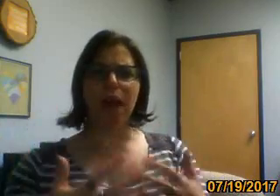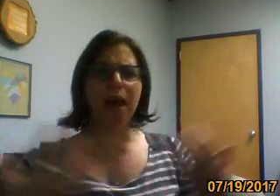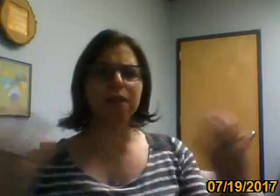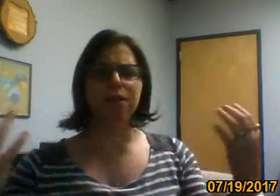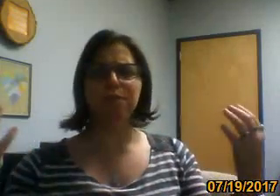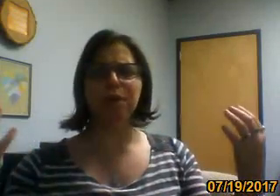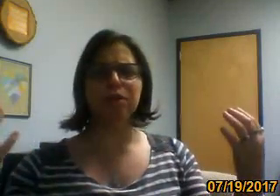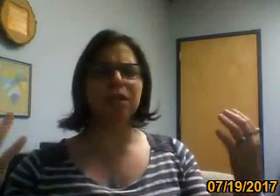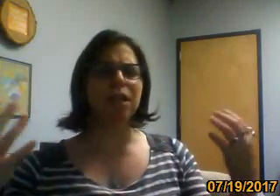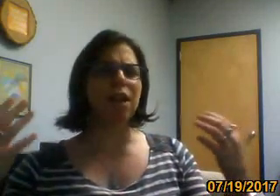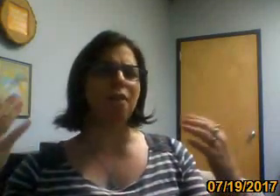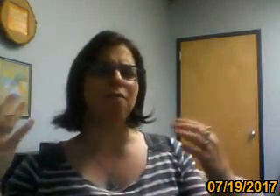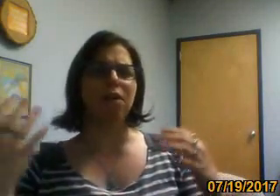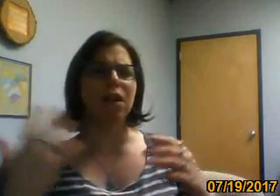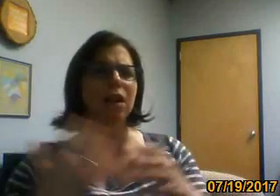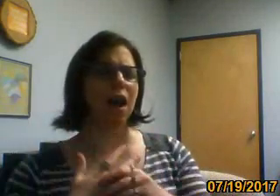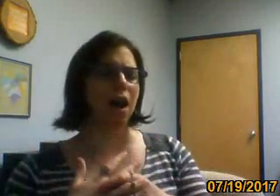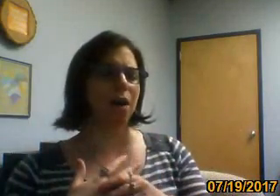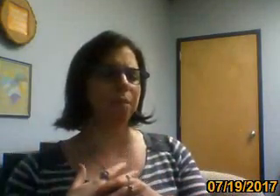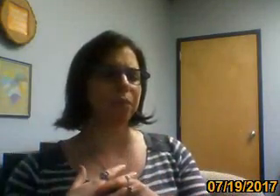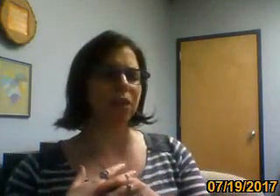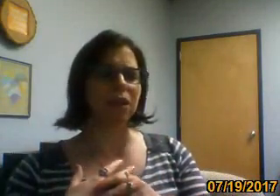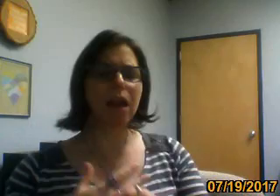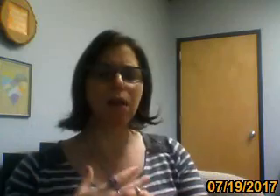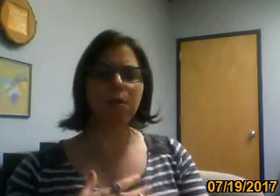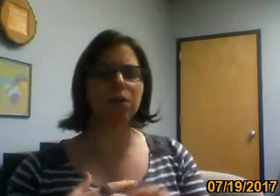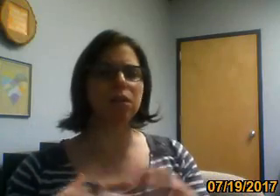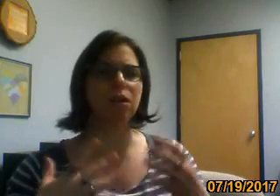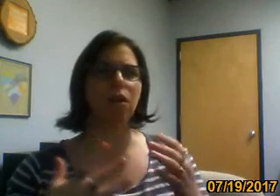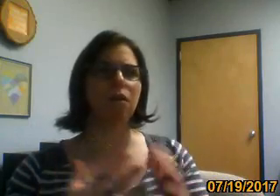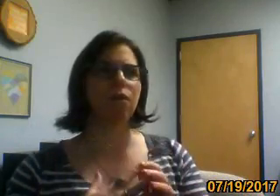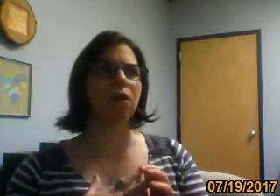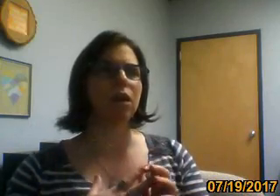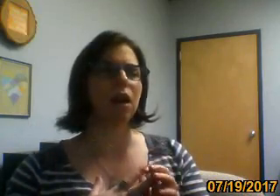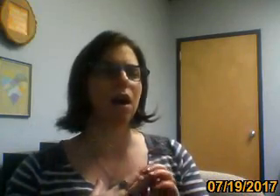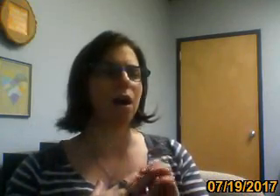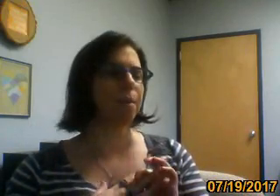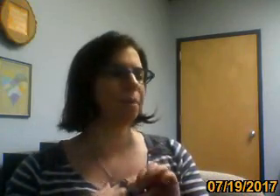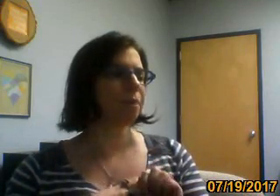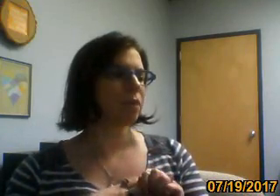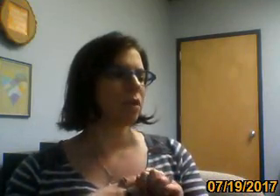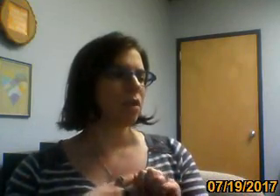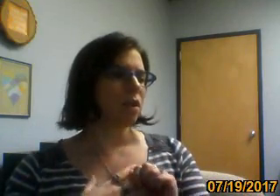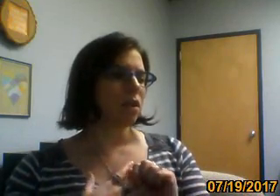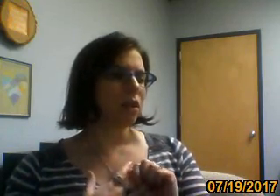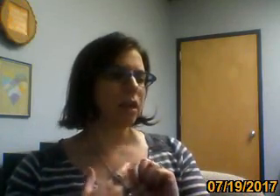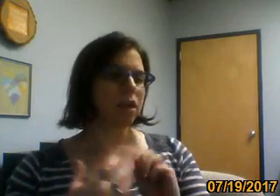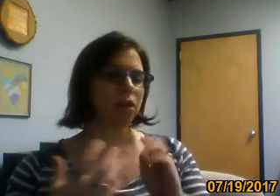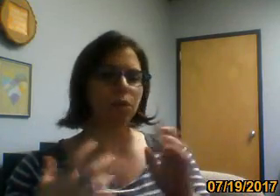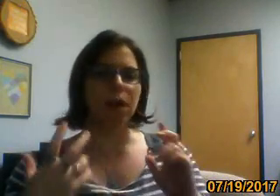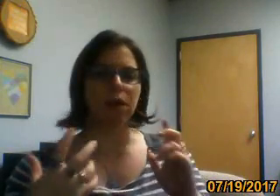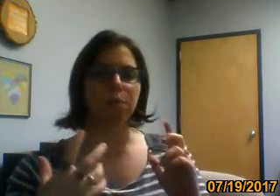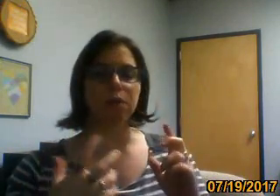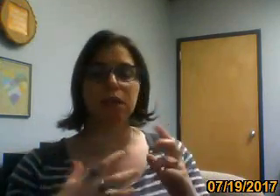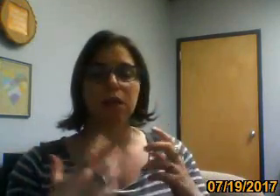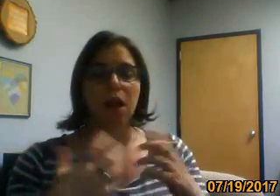very active person, a very, um, caring person, a very, um, like creative person